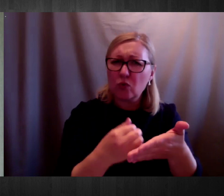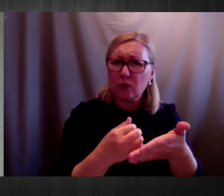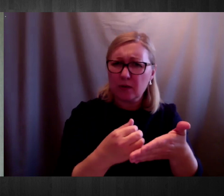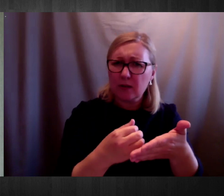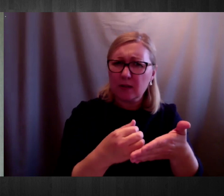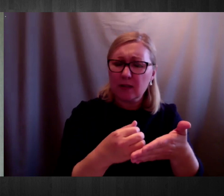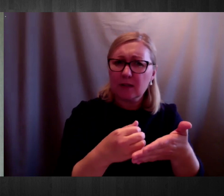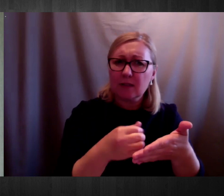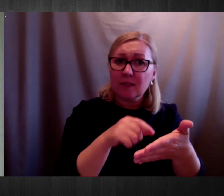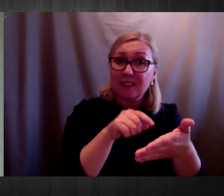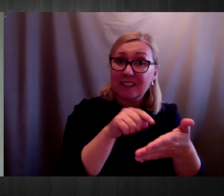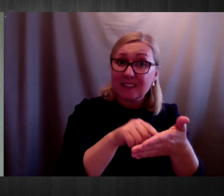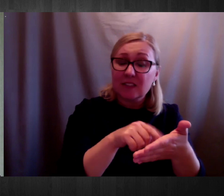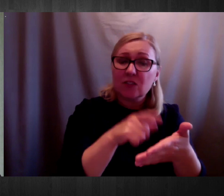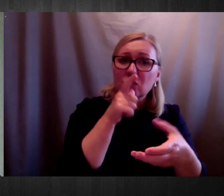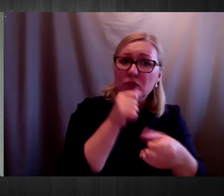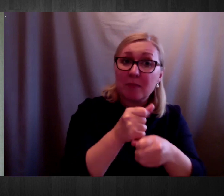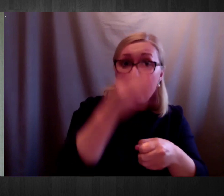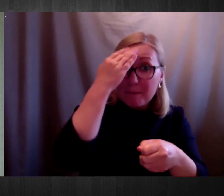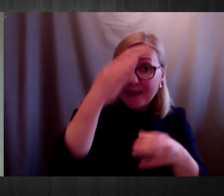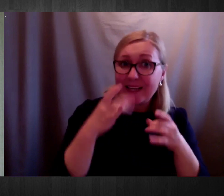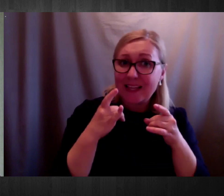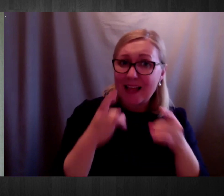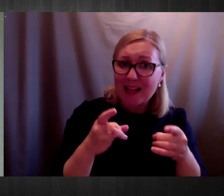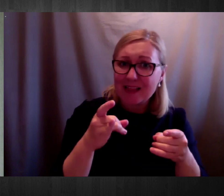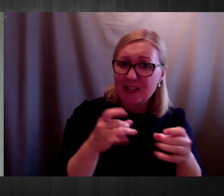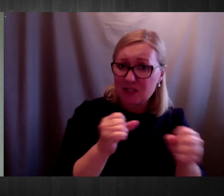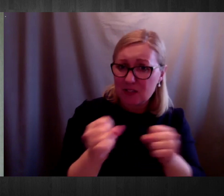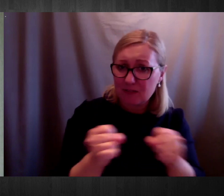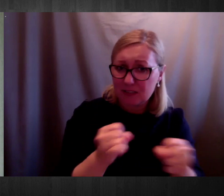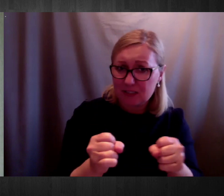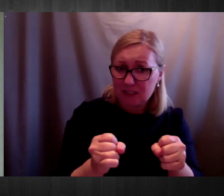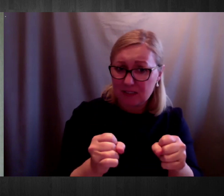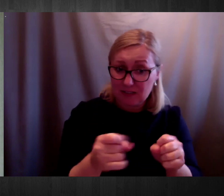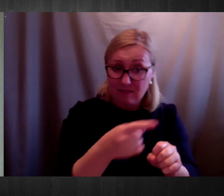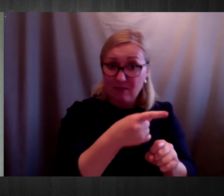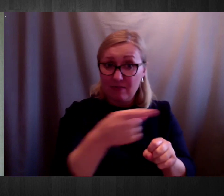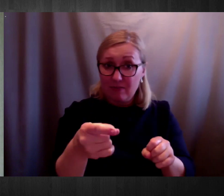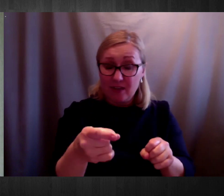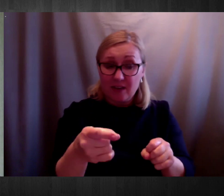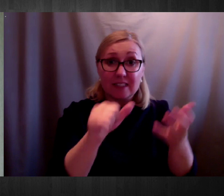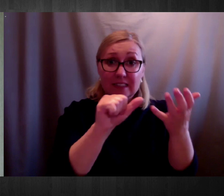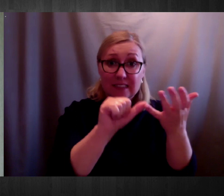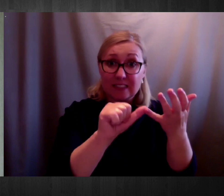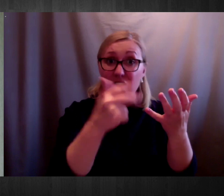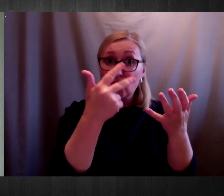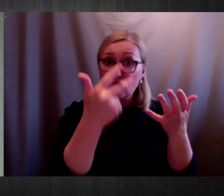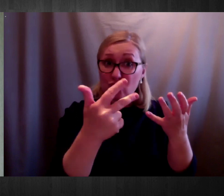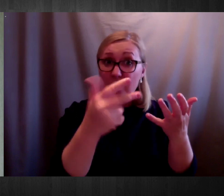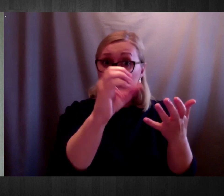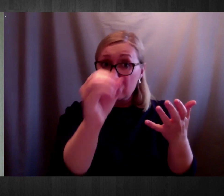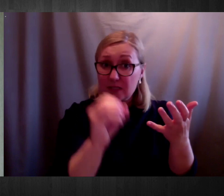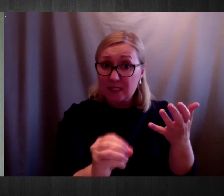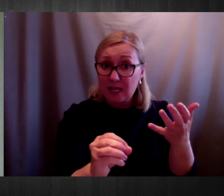Intermental Health Services, 63% of the centres have been non-compliant with